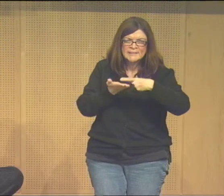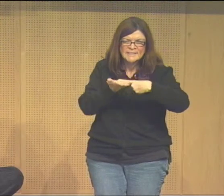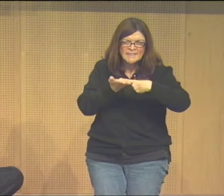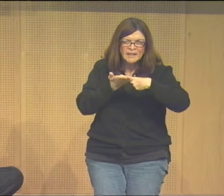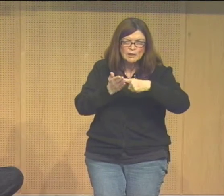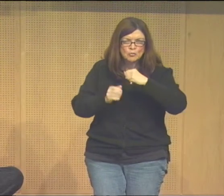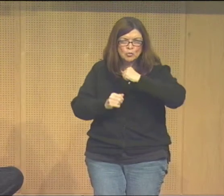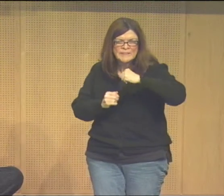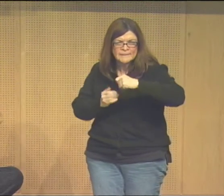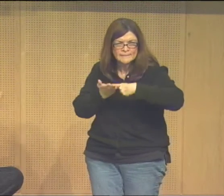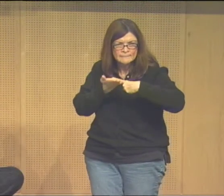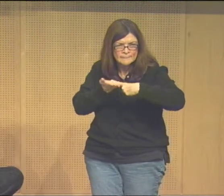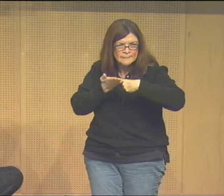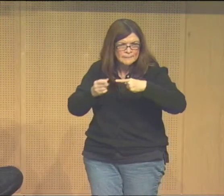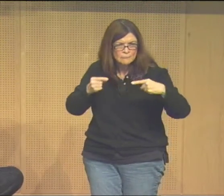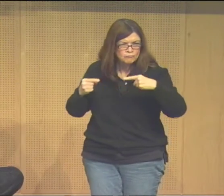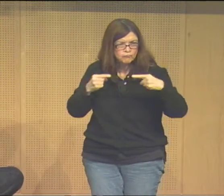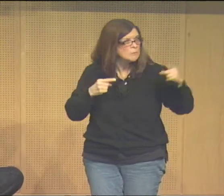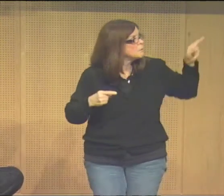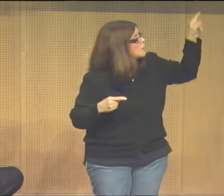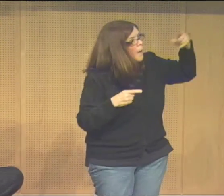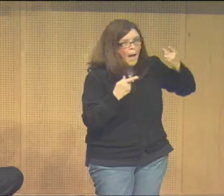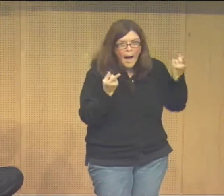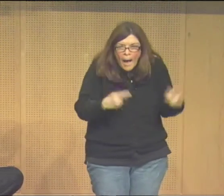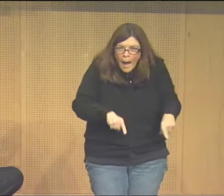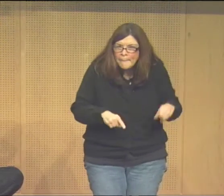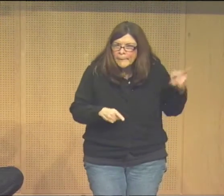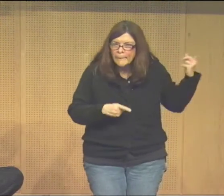subaltern resistance and discussion about that